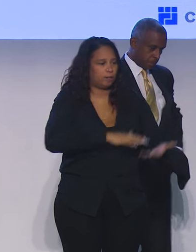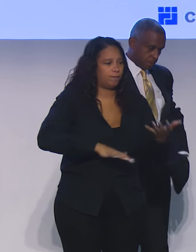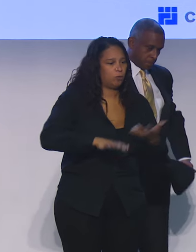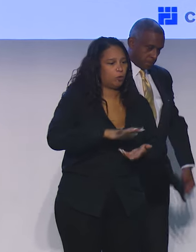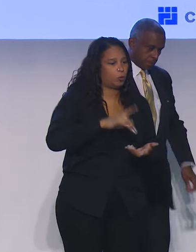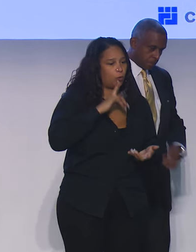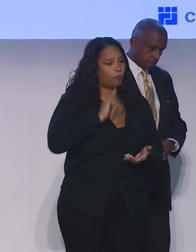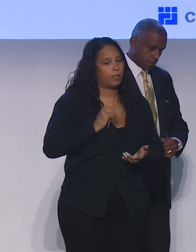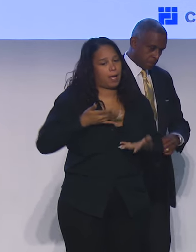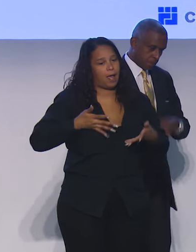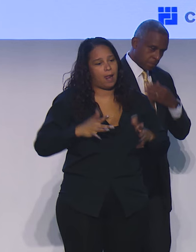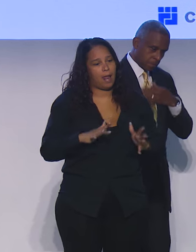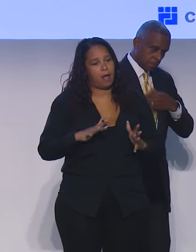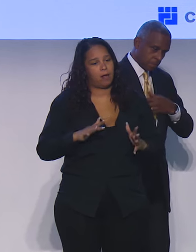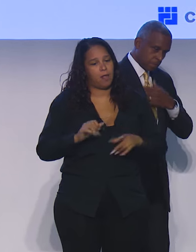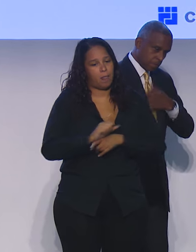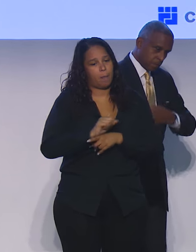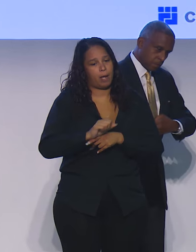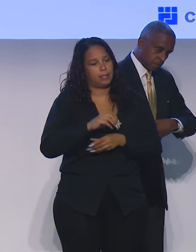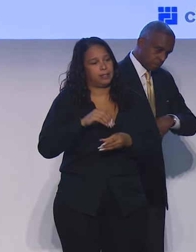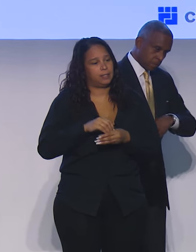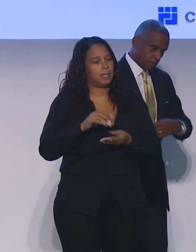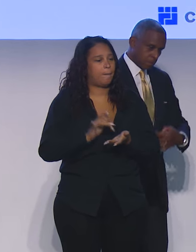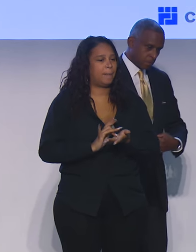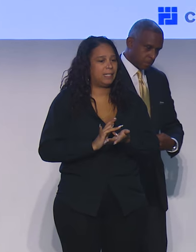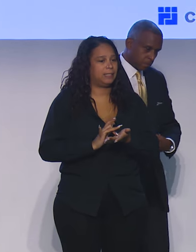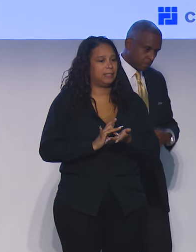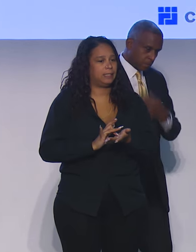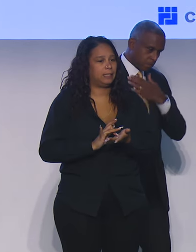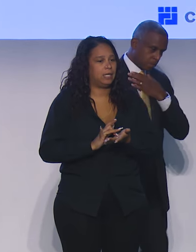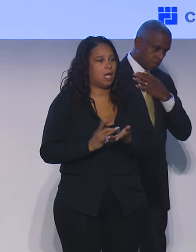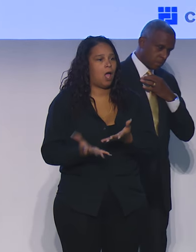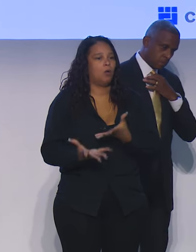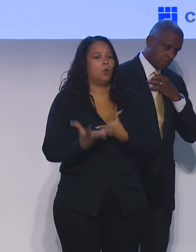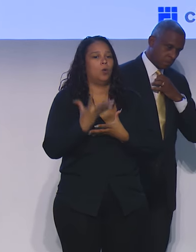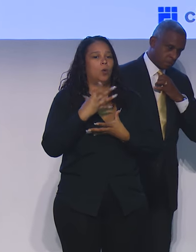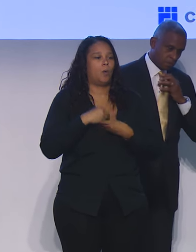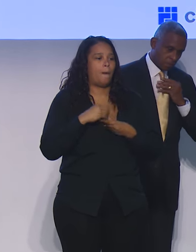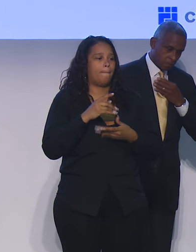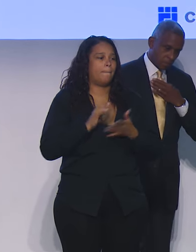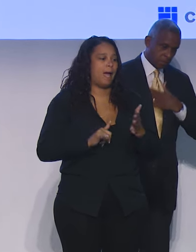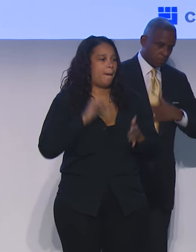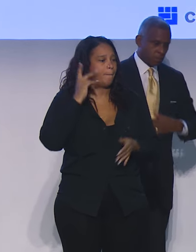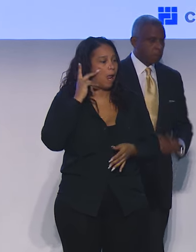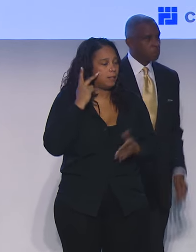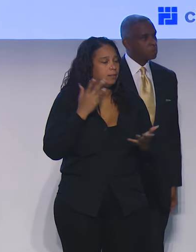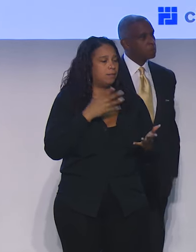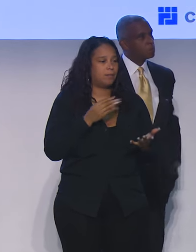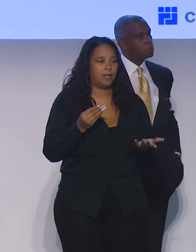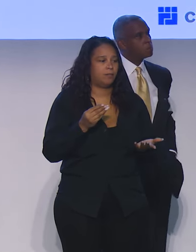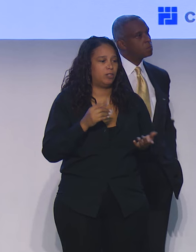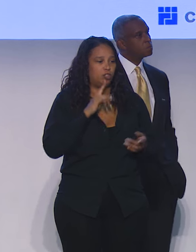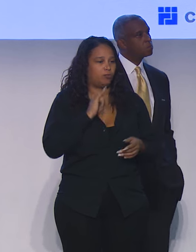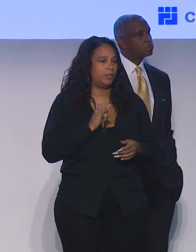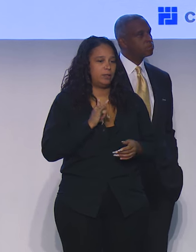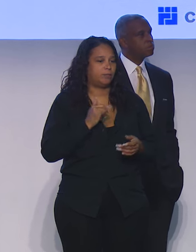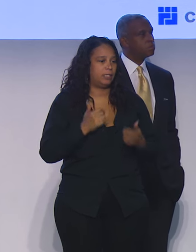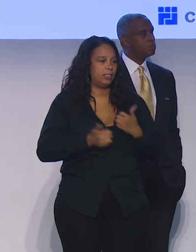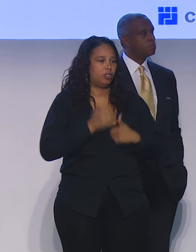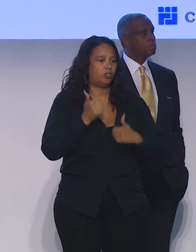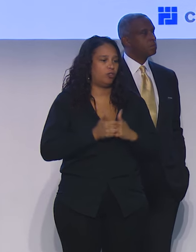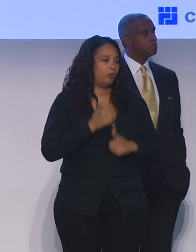allowed so much of the practice of medicine to get subsumed by politics in a way that is really, really dangerous and detrimental.